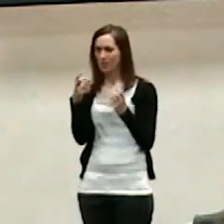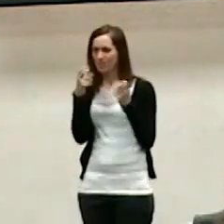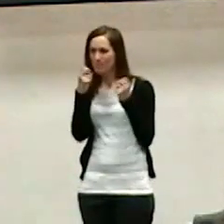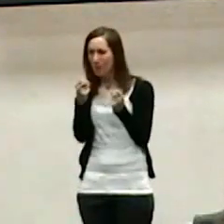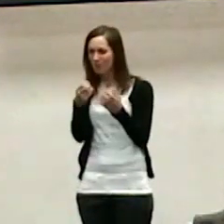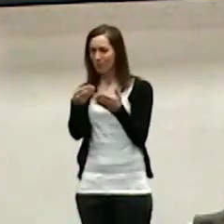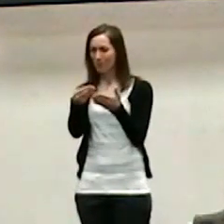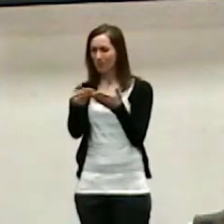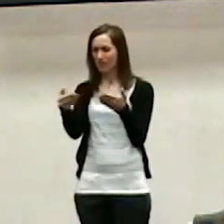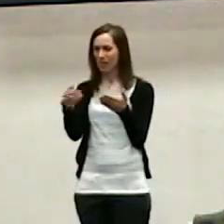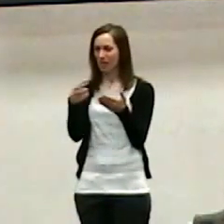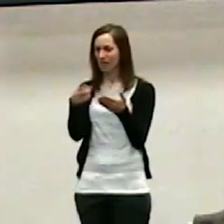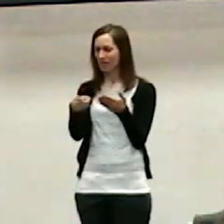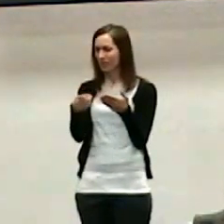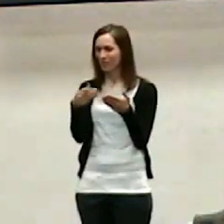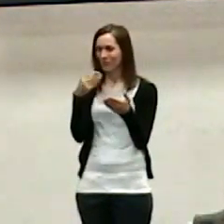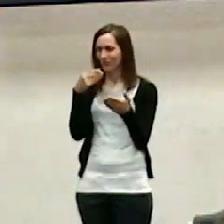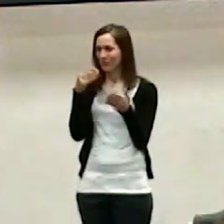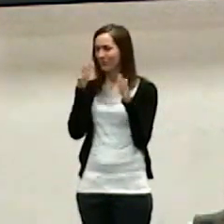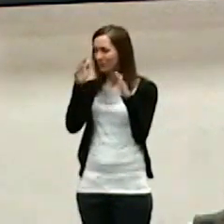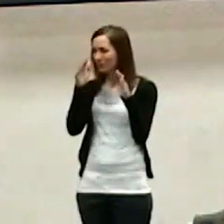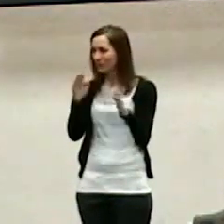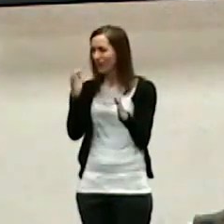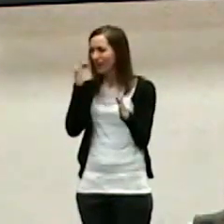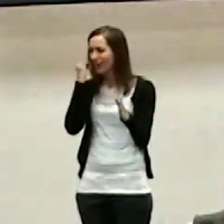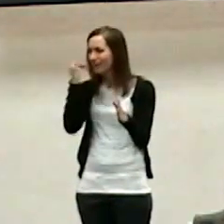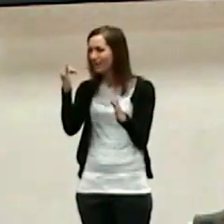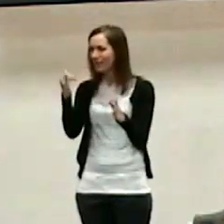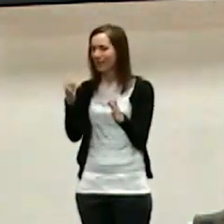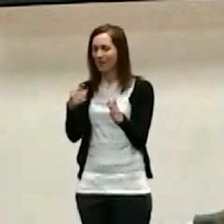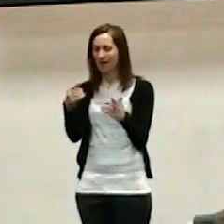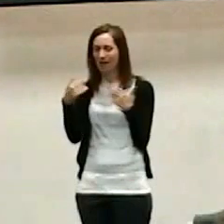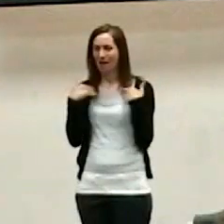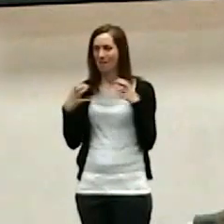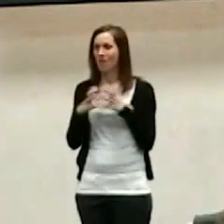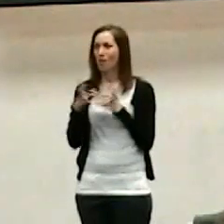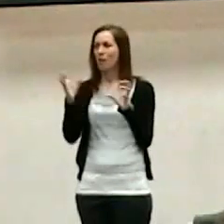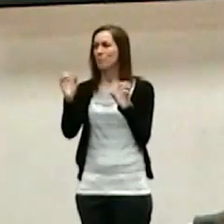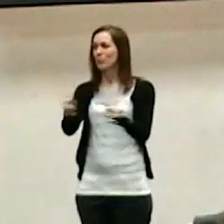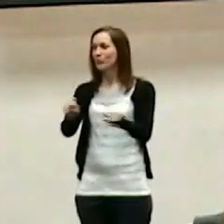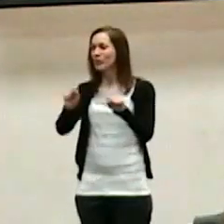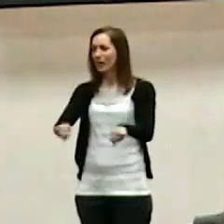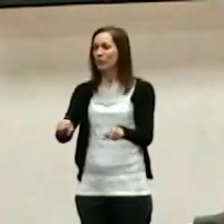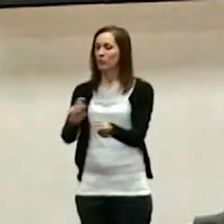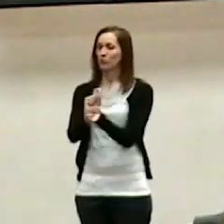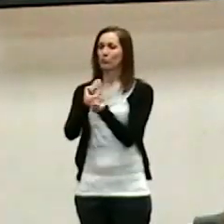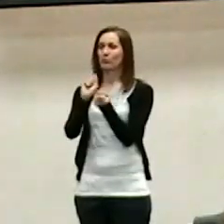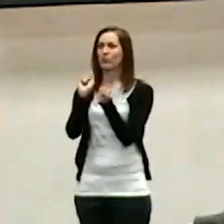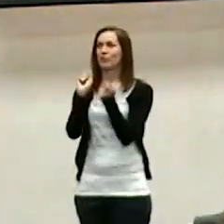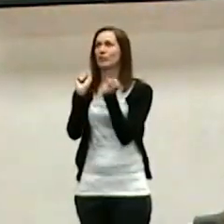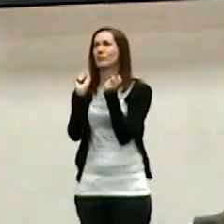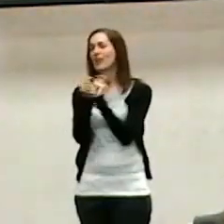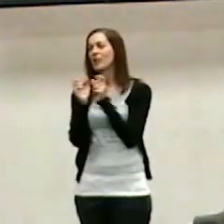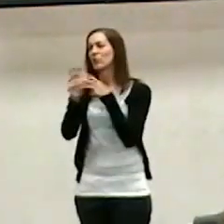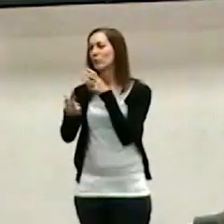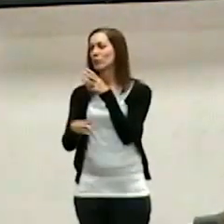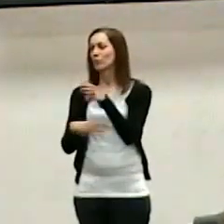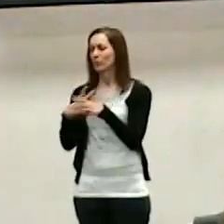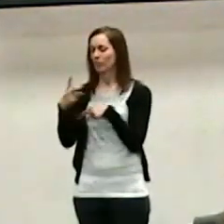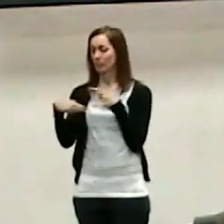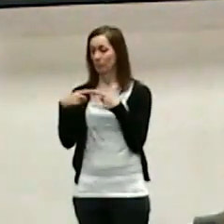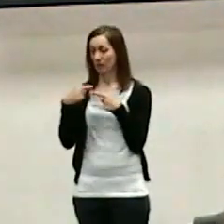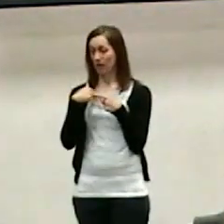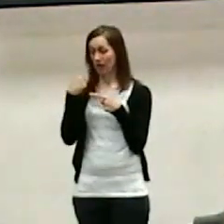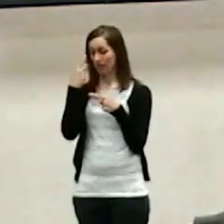something that is so potent in its potential to change the world when I saw